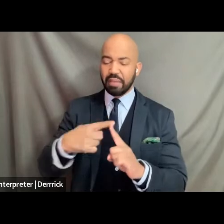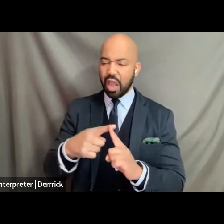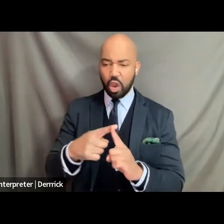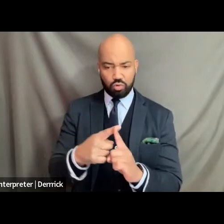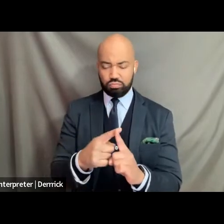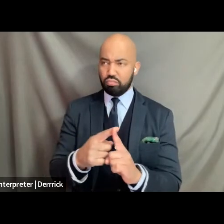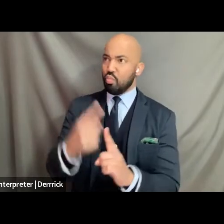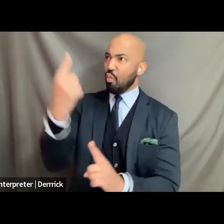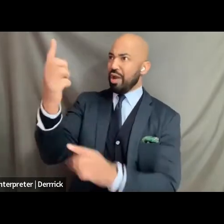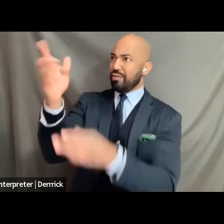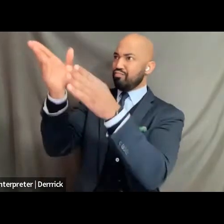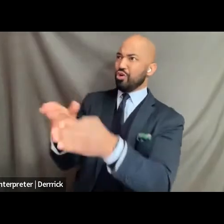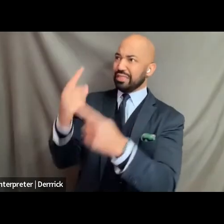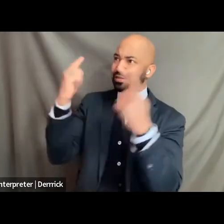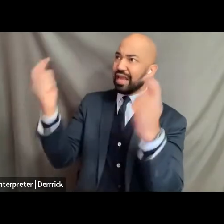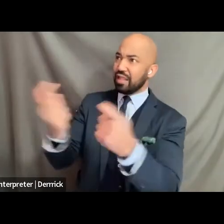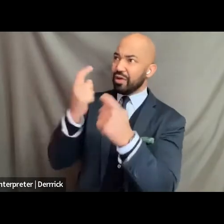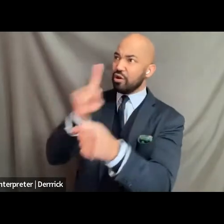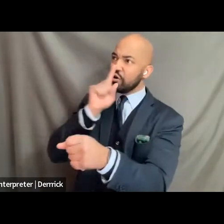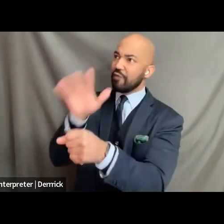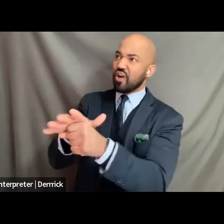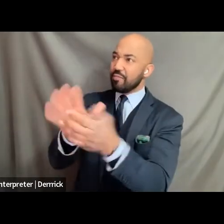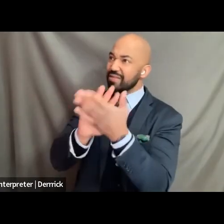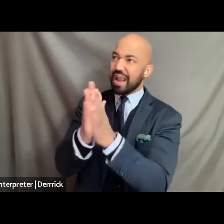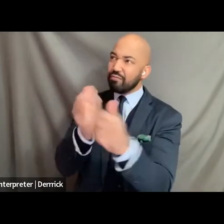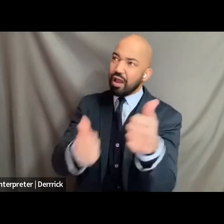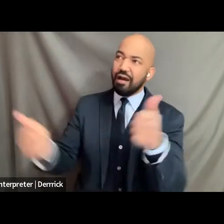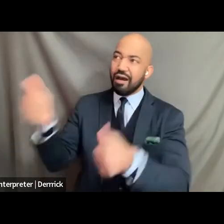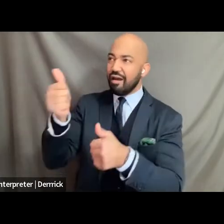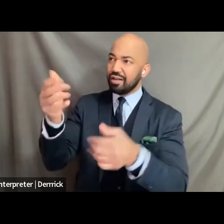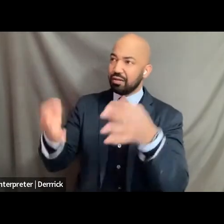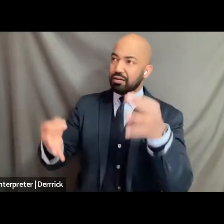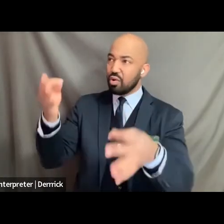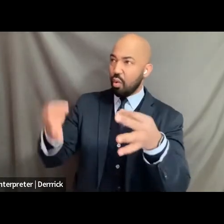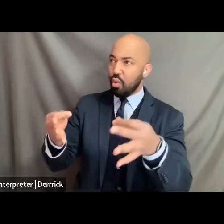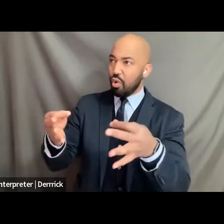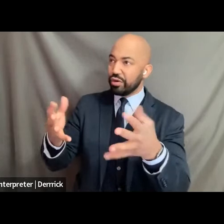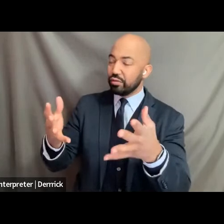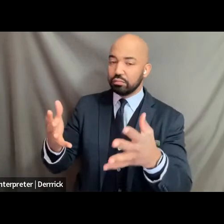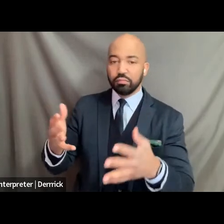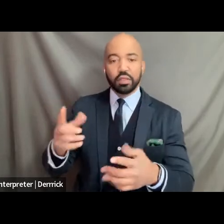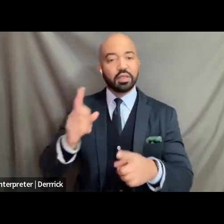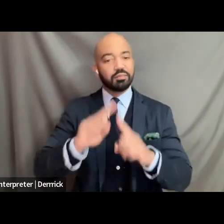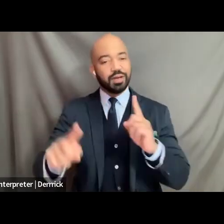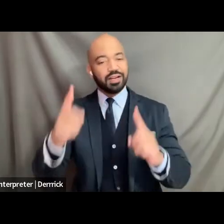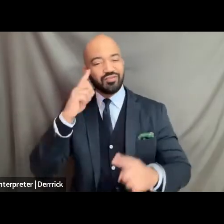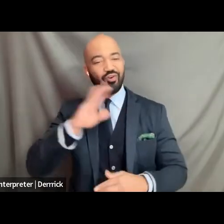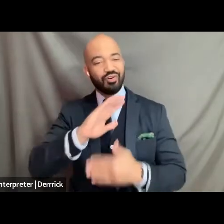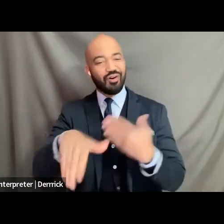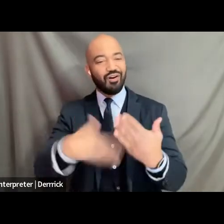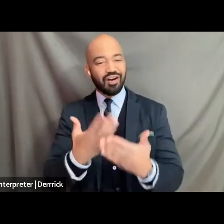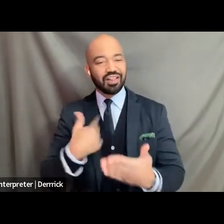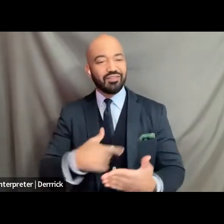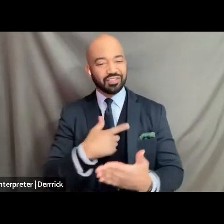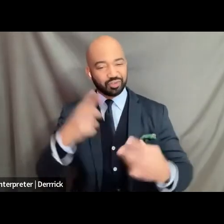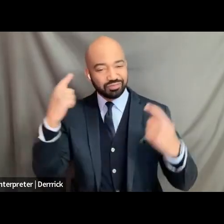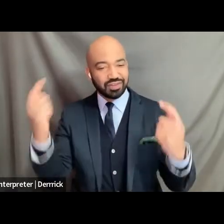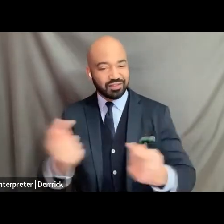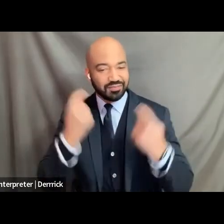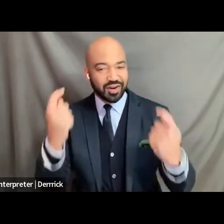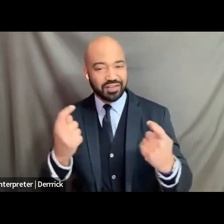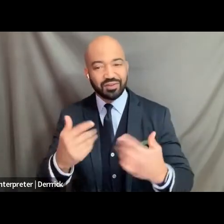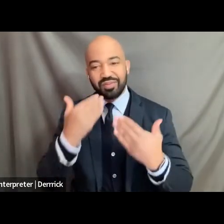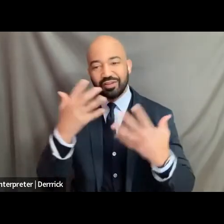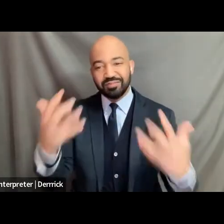of one person being confirmed to the supreme court justice this is a celebration for all of us so thank you so much